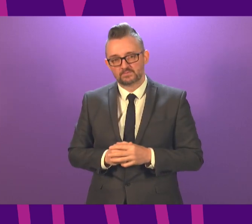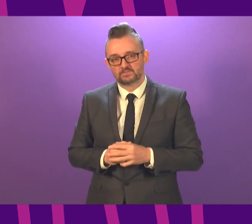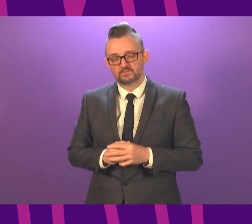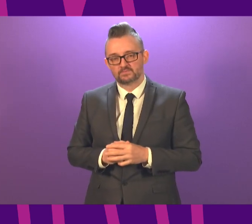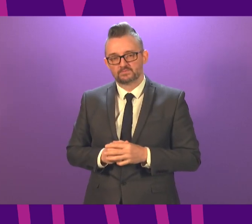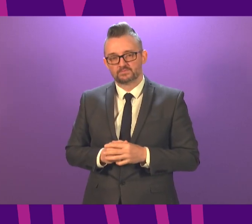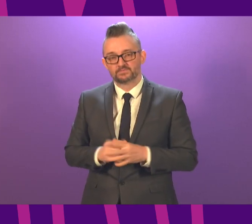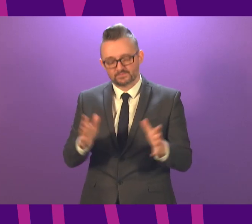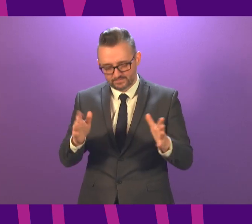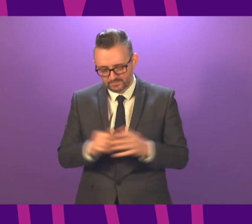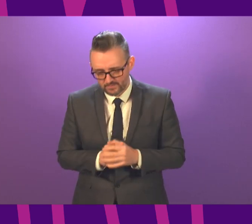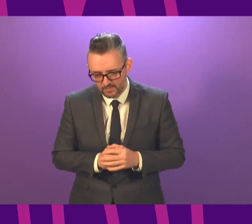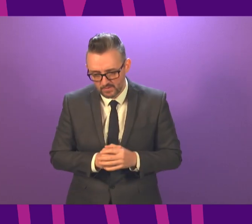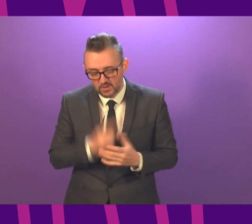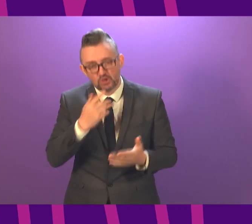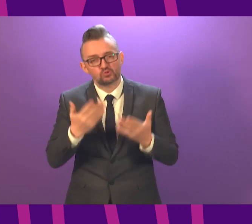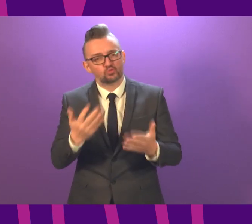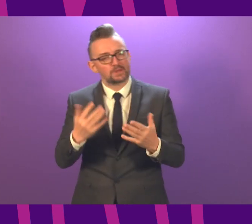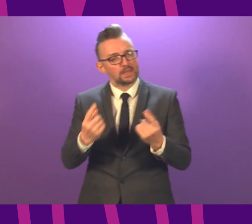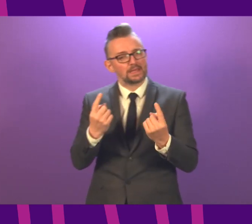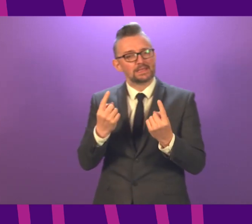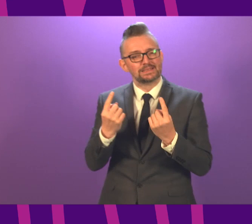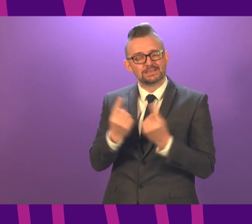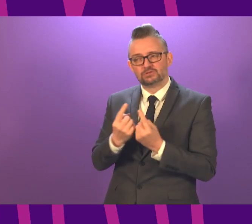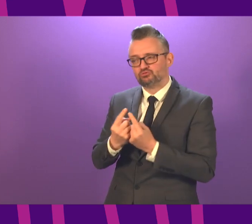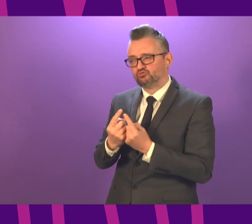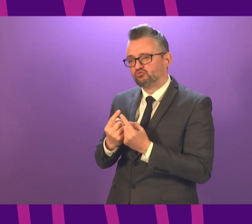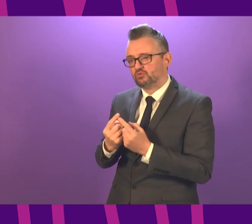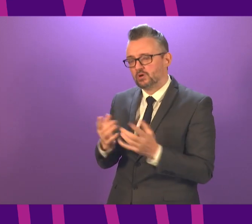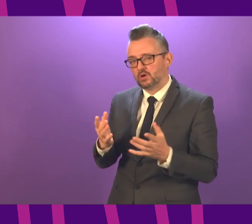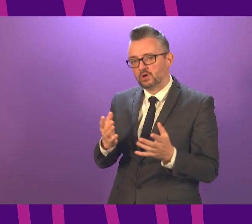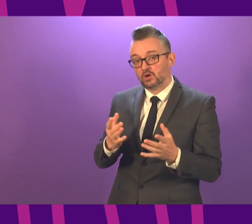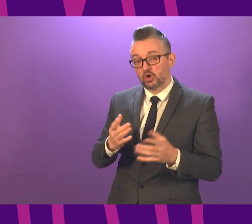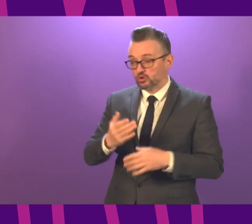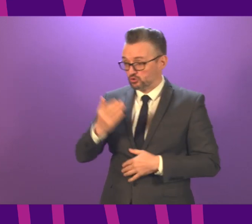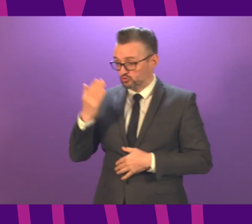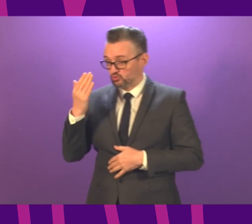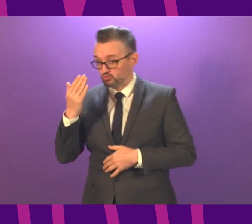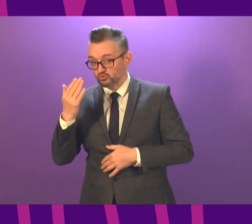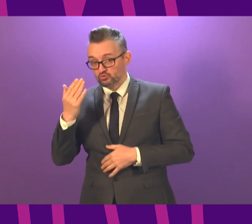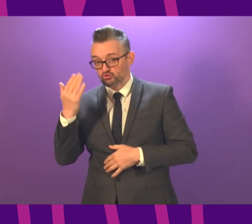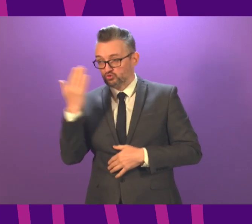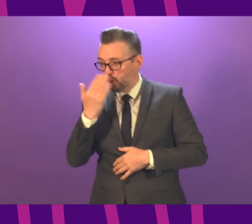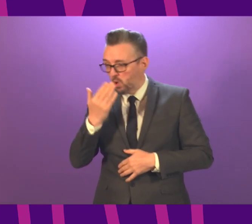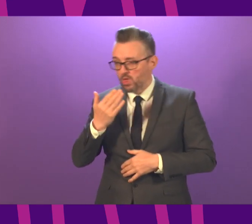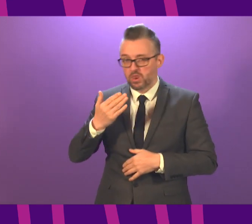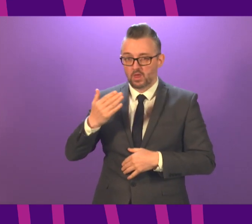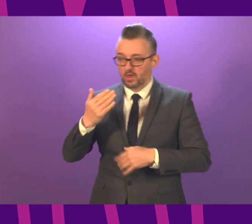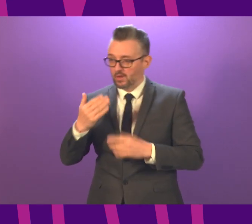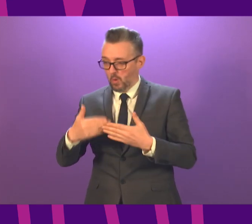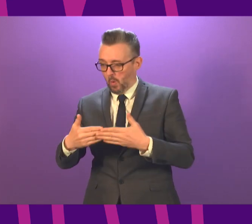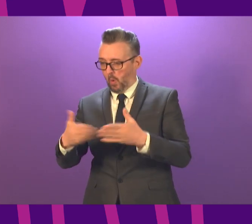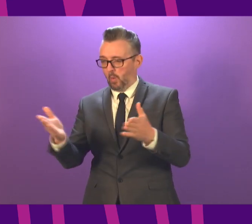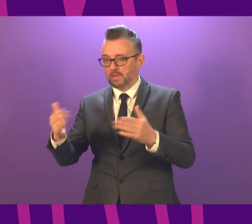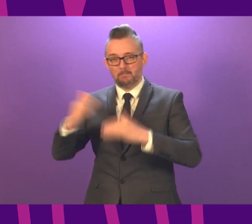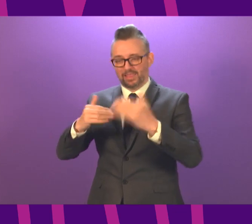The issue here today is not just whether schools and school buildings are open or not. It is